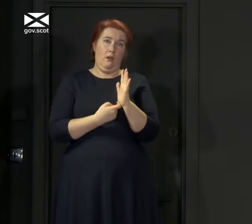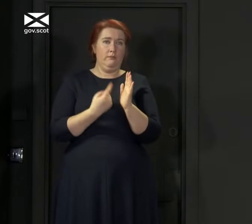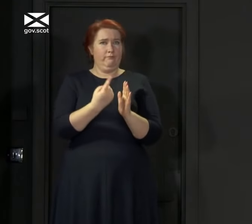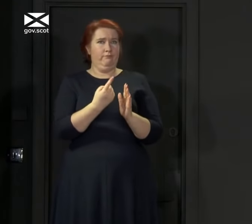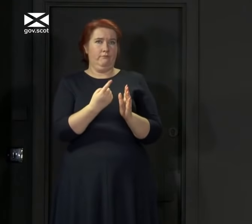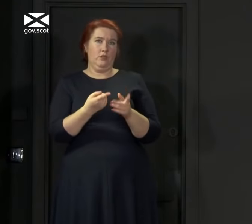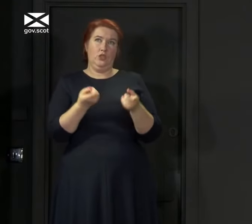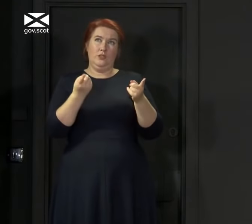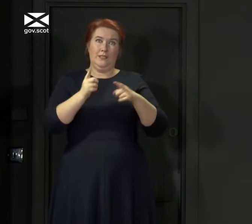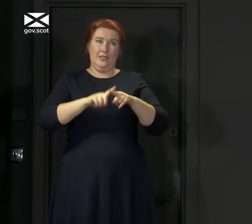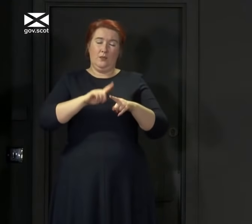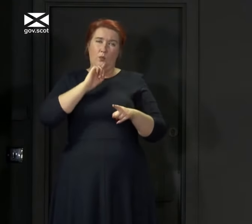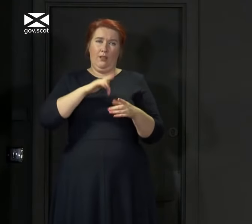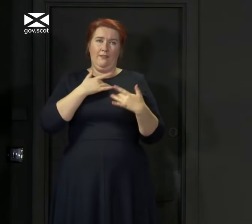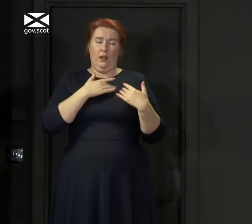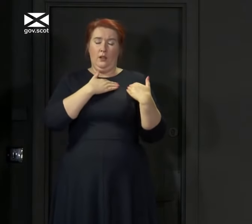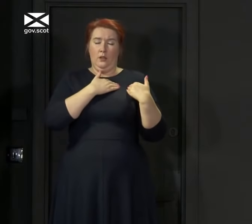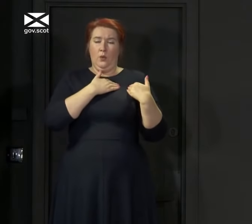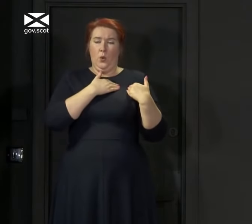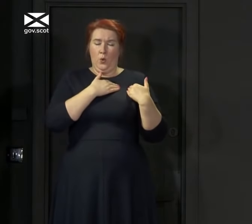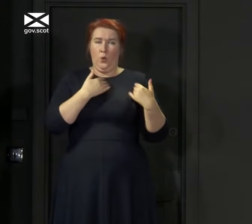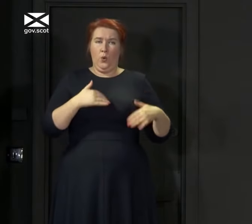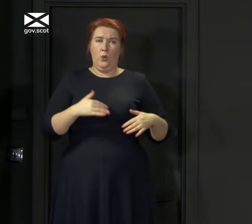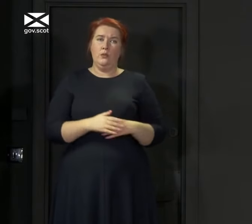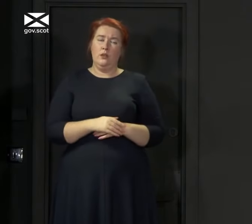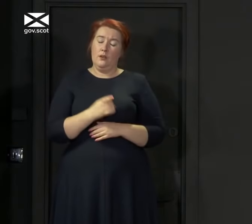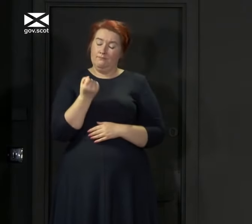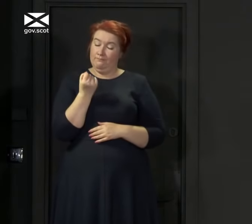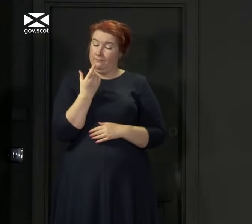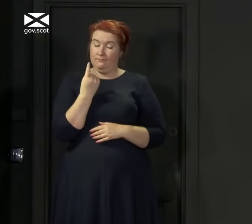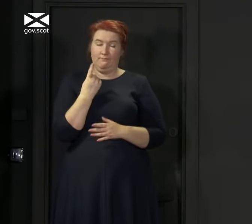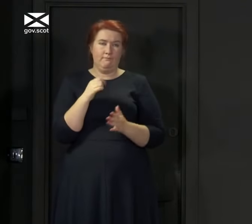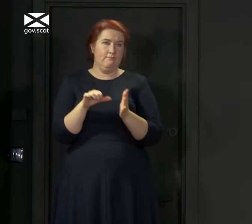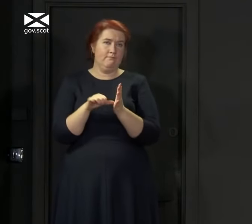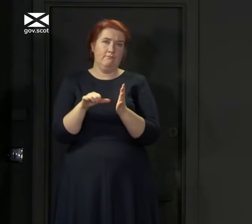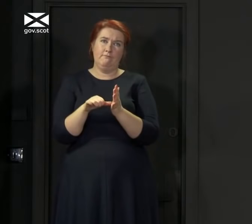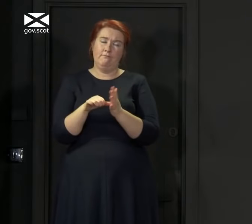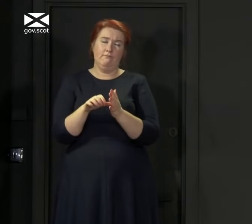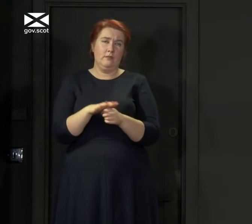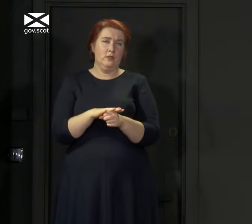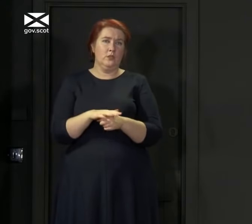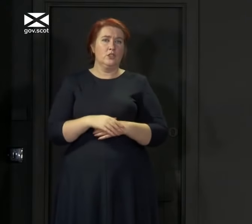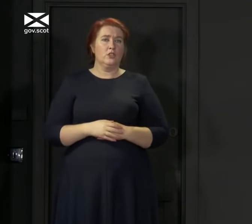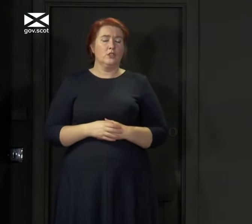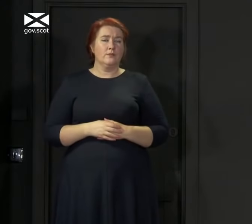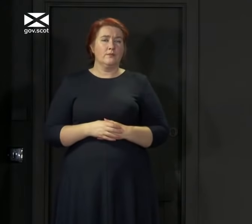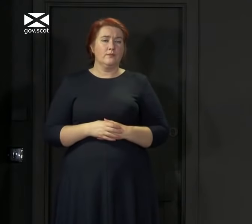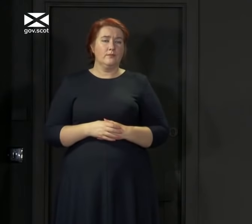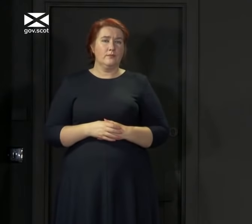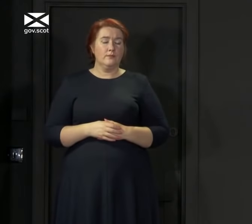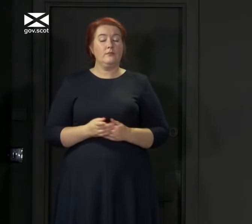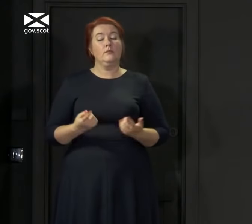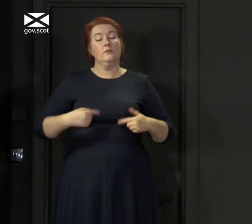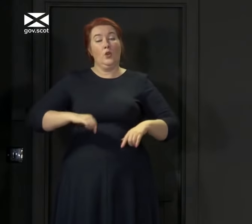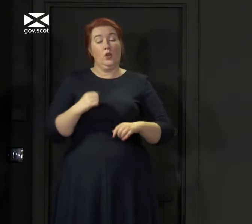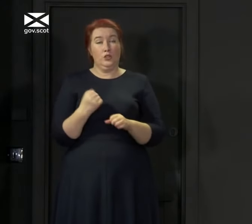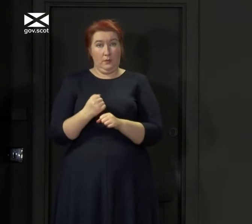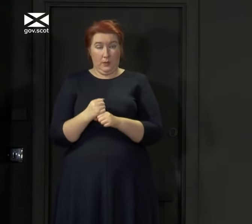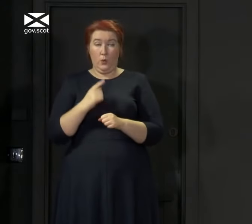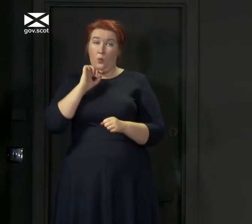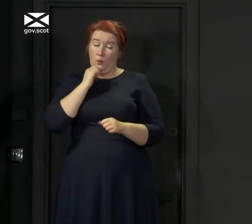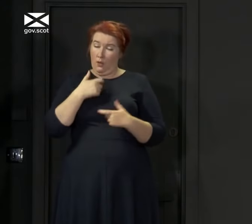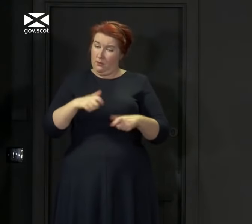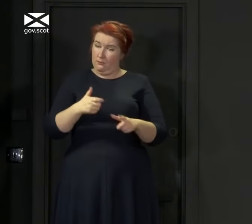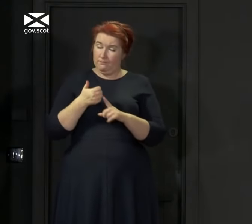intensely. And I absolutely understand that. We will continue to seek to support the